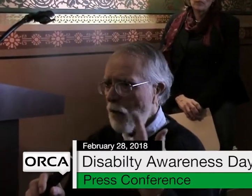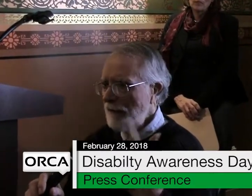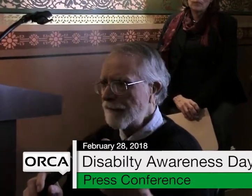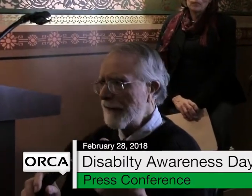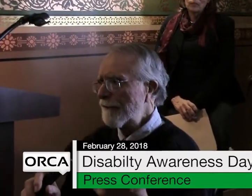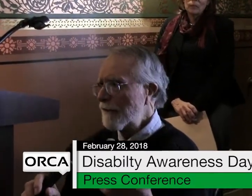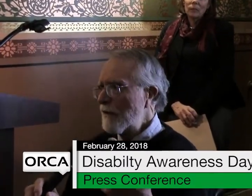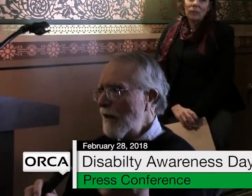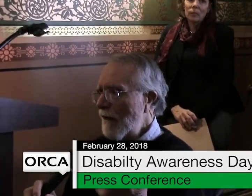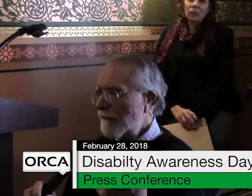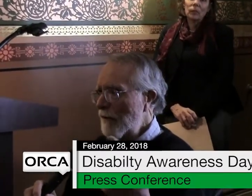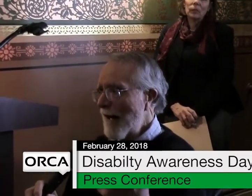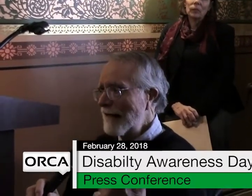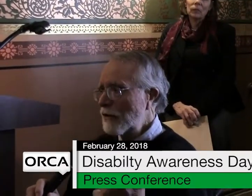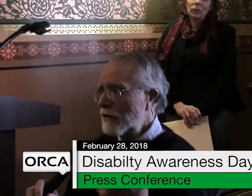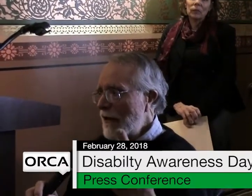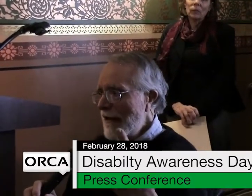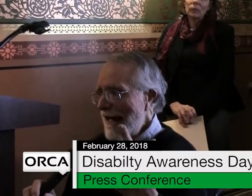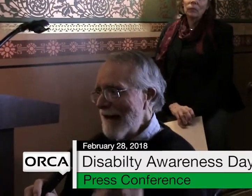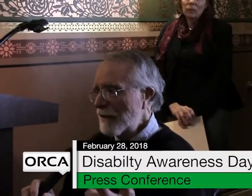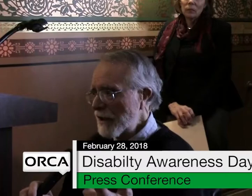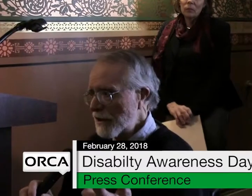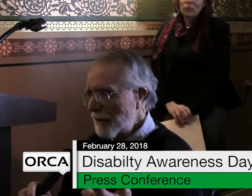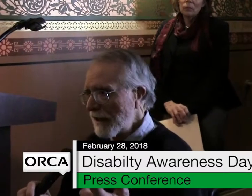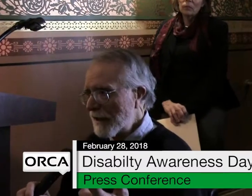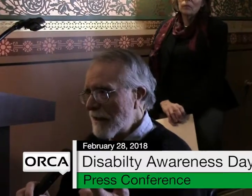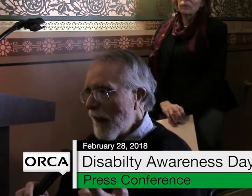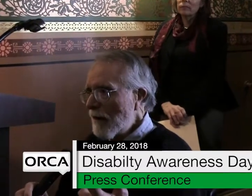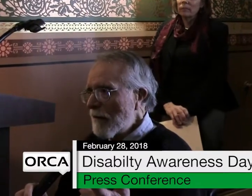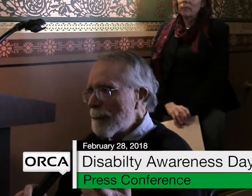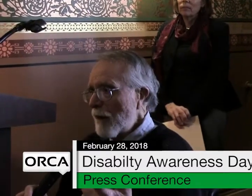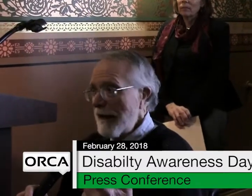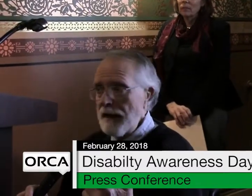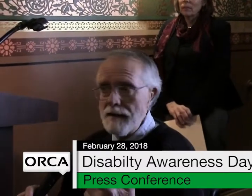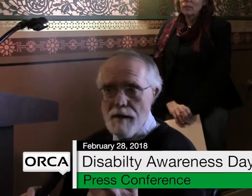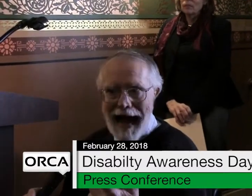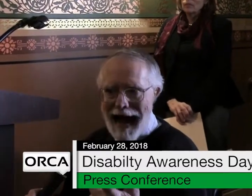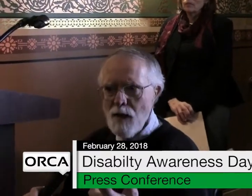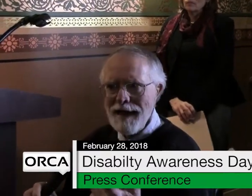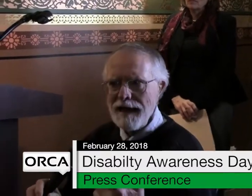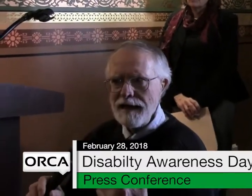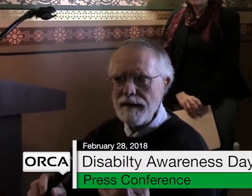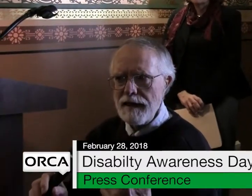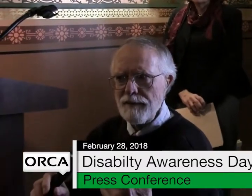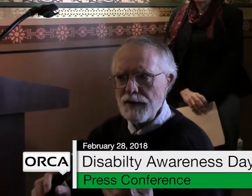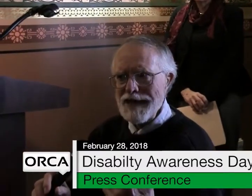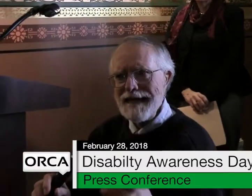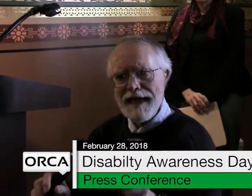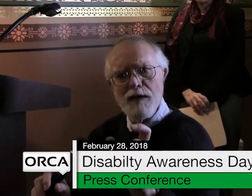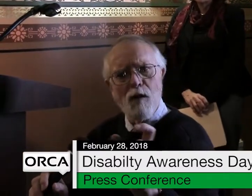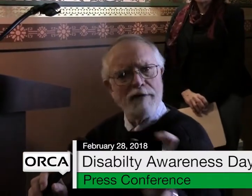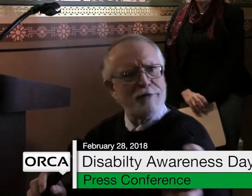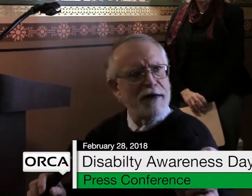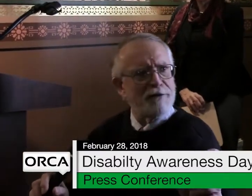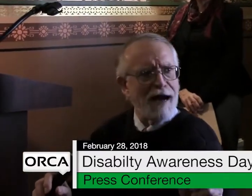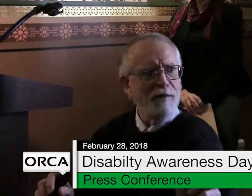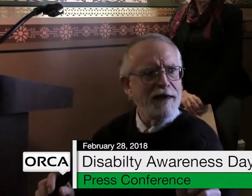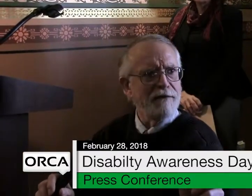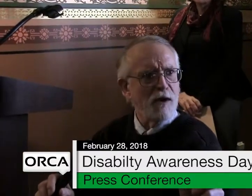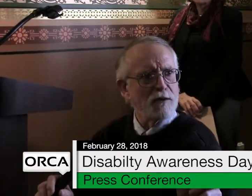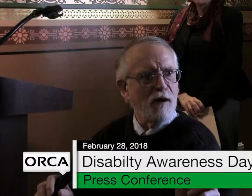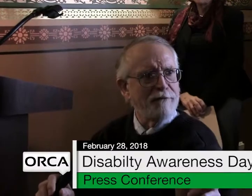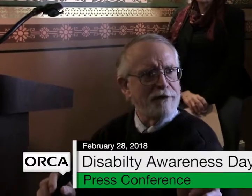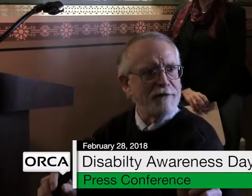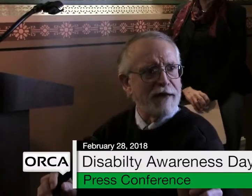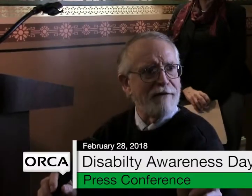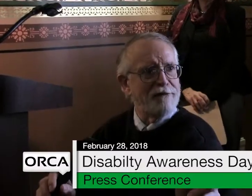like I said, one-fifth of Vermonters have a disability. How many, if you take any one-fifth, how